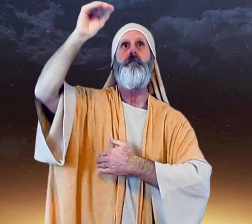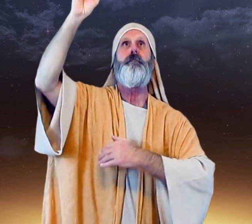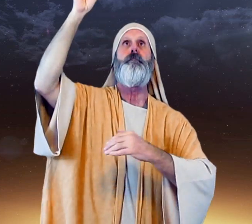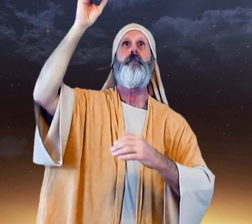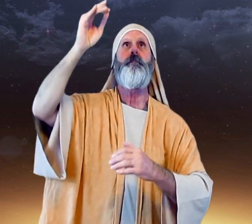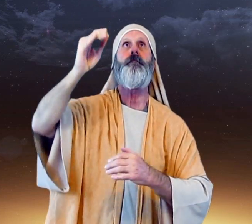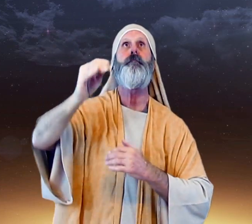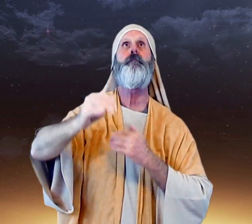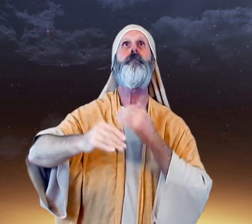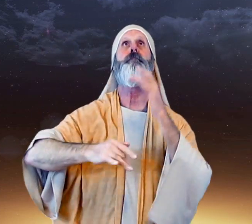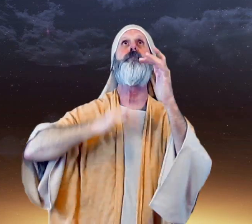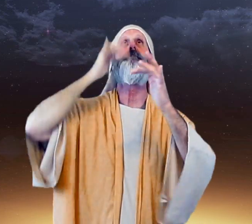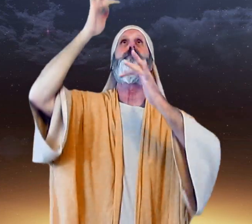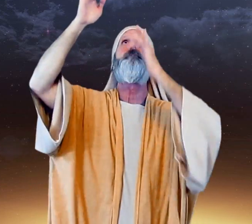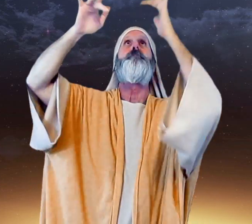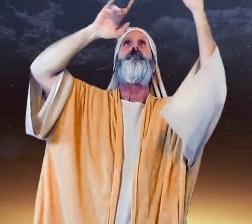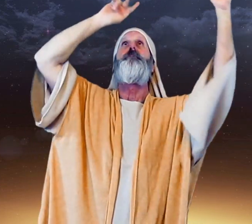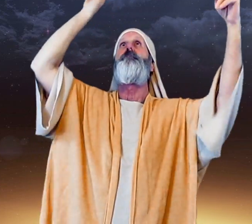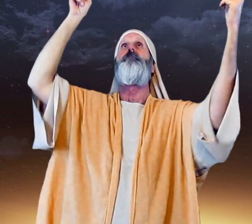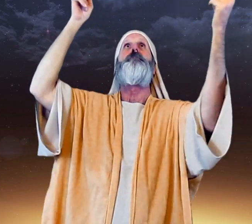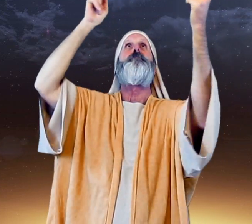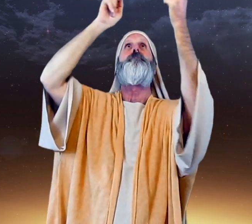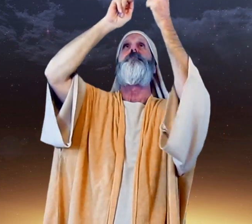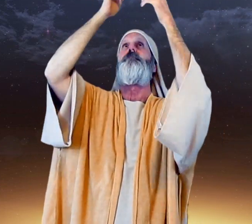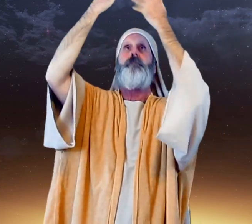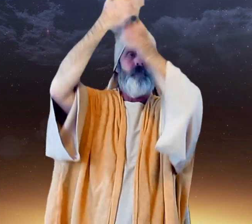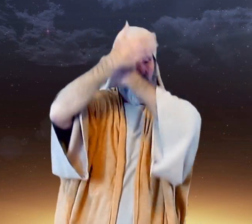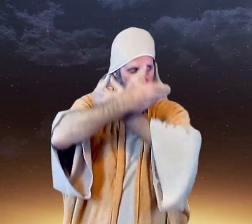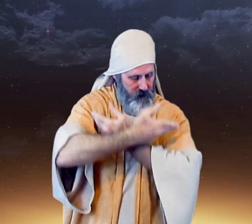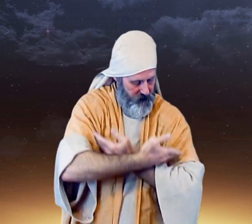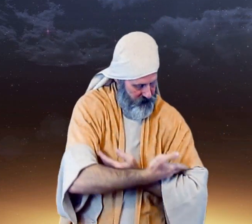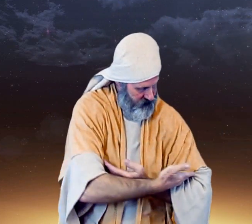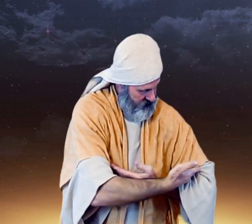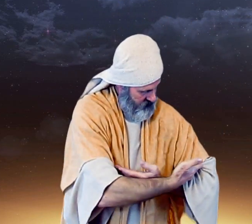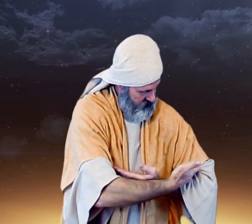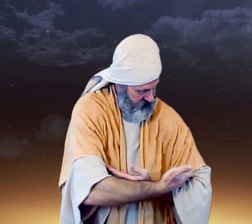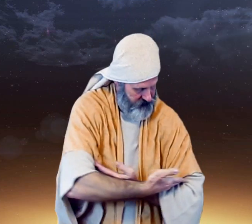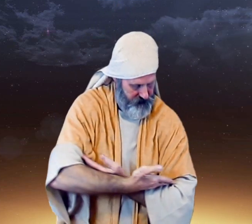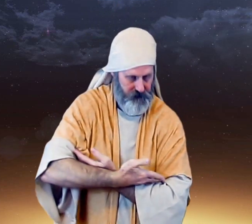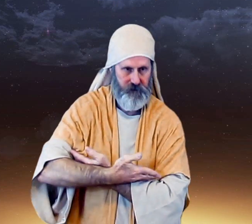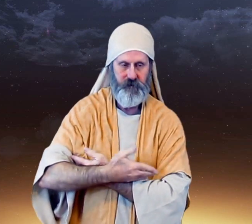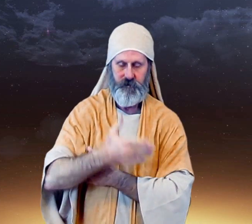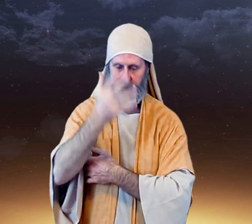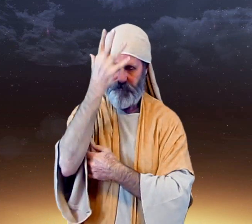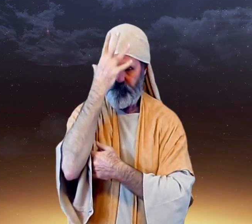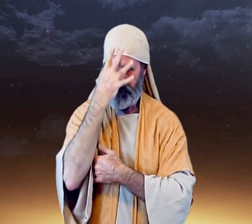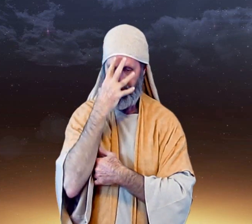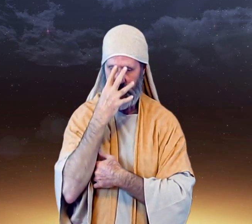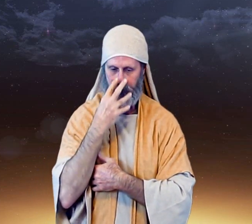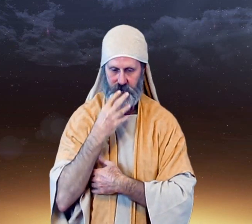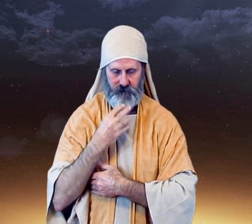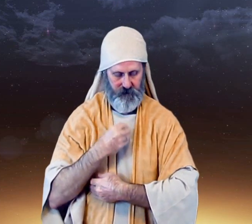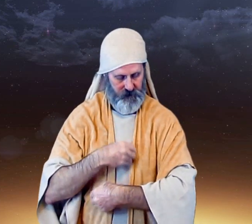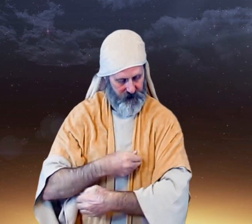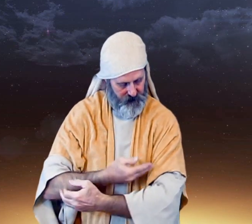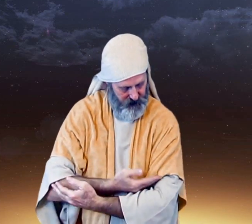Did heaven's perfect lamb? You sleeping child